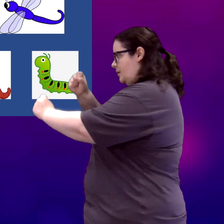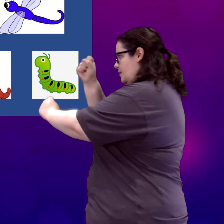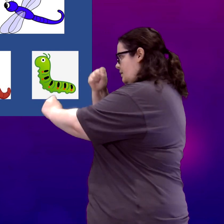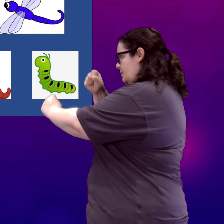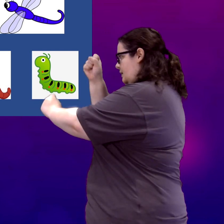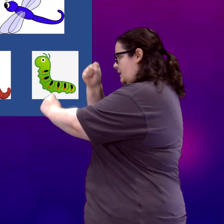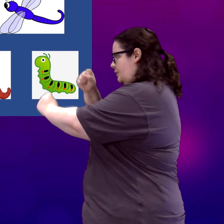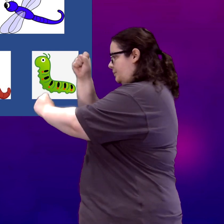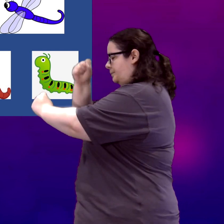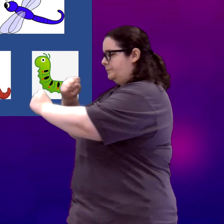Mosquito.